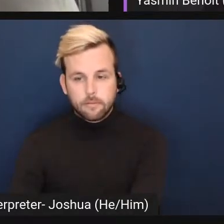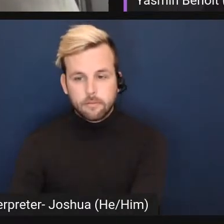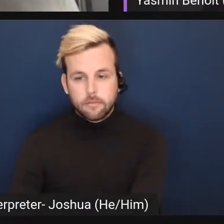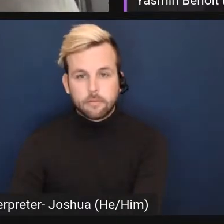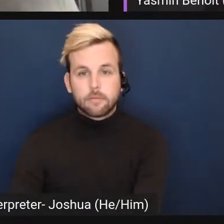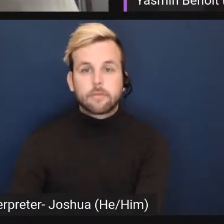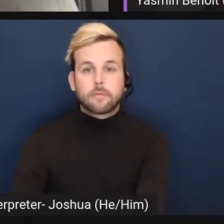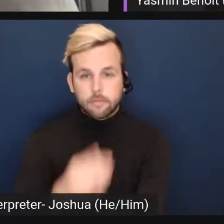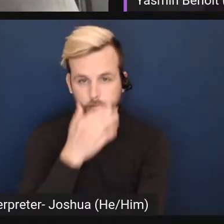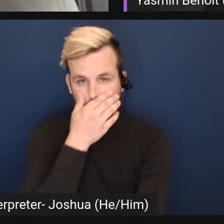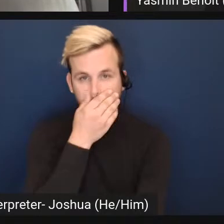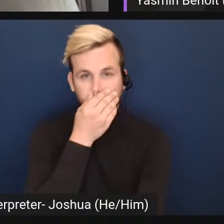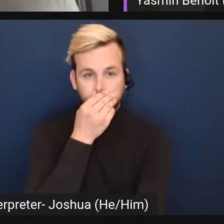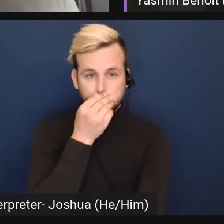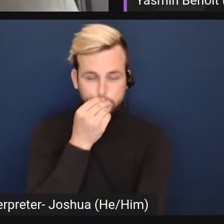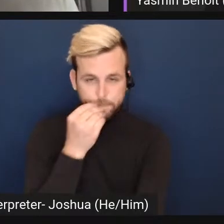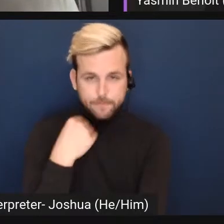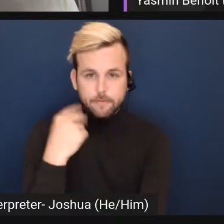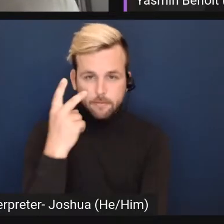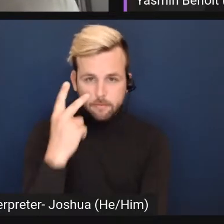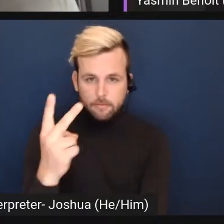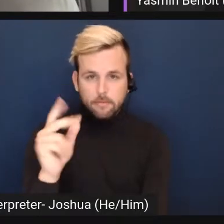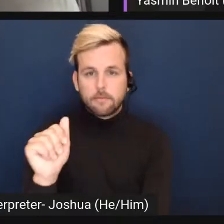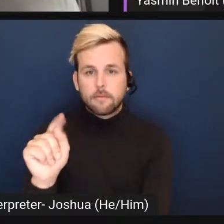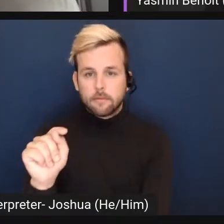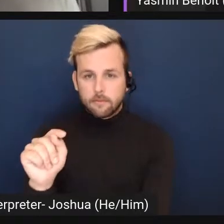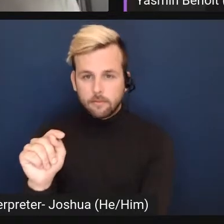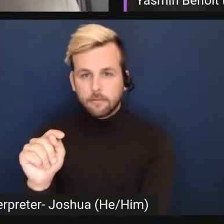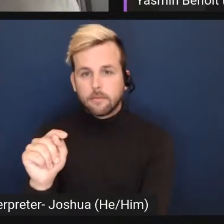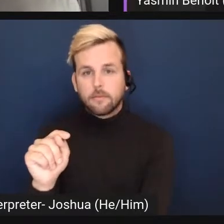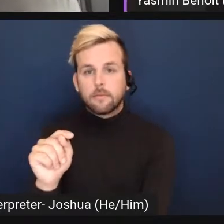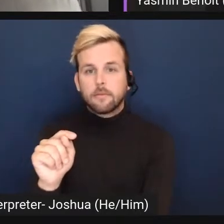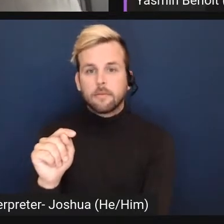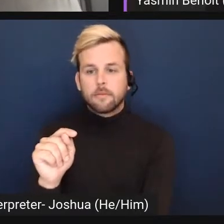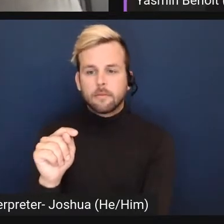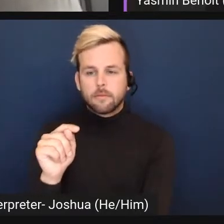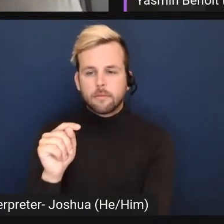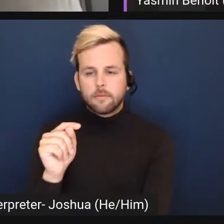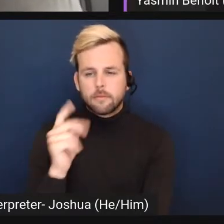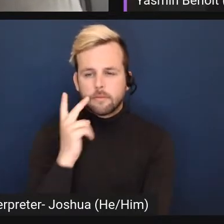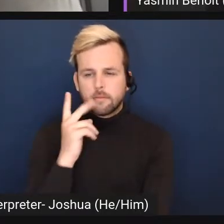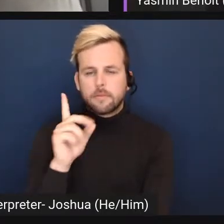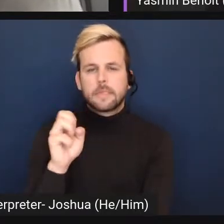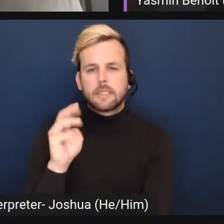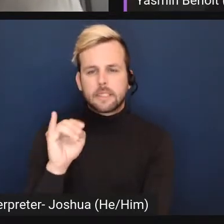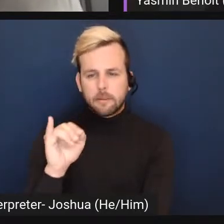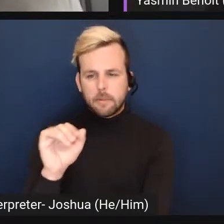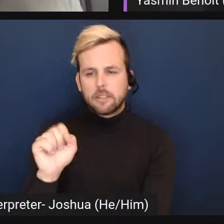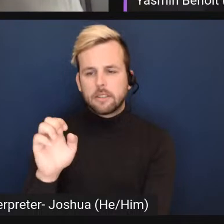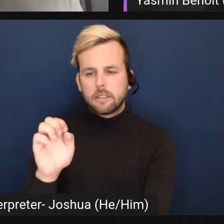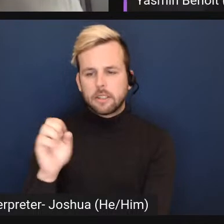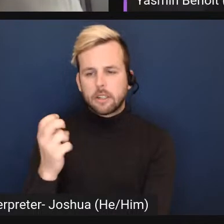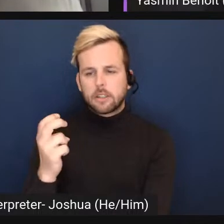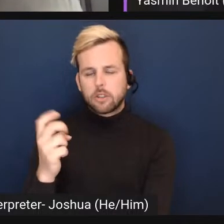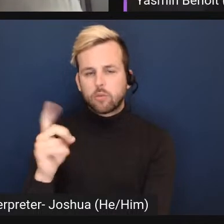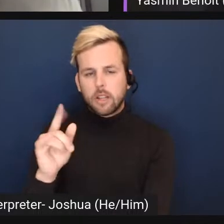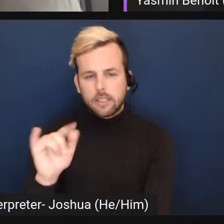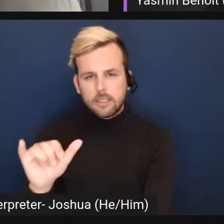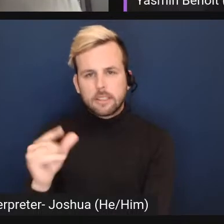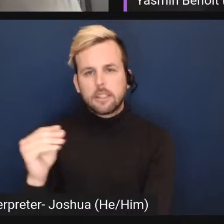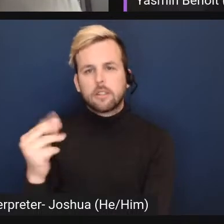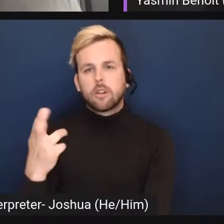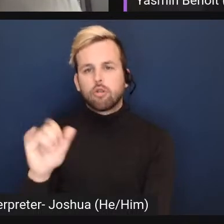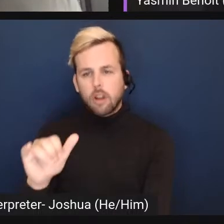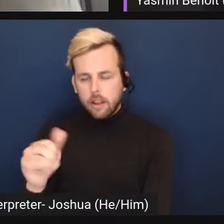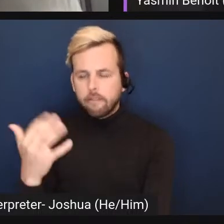And looking at, um, why not mention demisexuality and graysexuality? Yeah, we kind of covered that